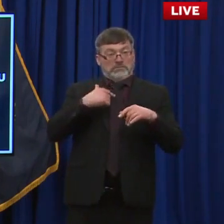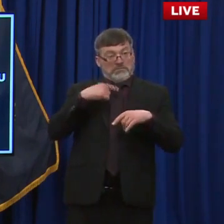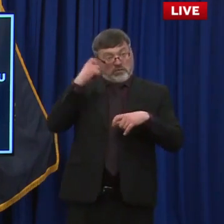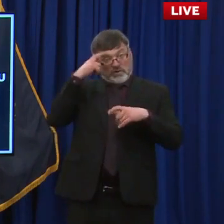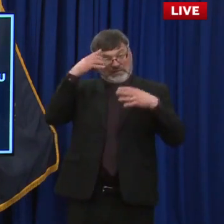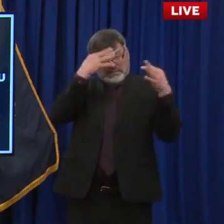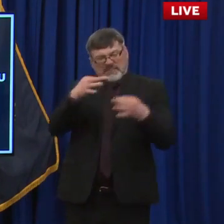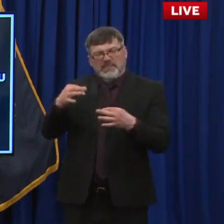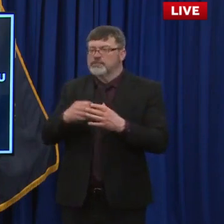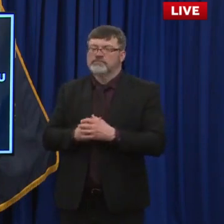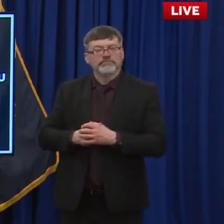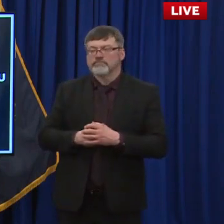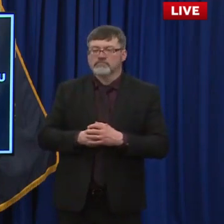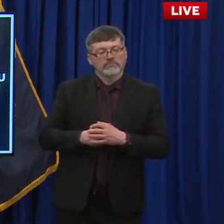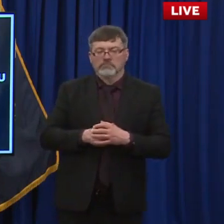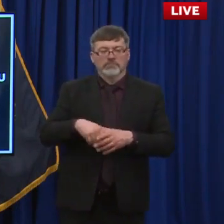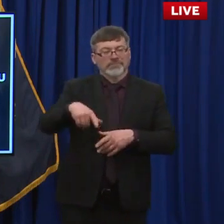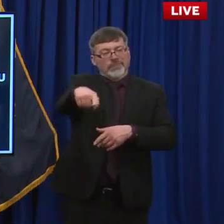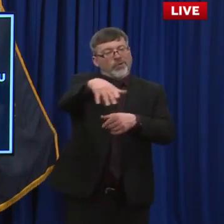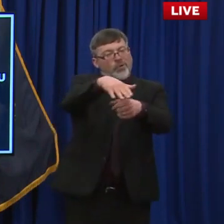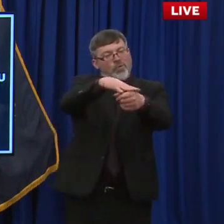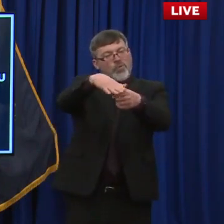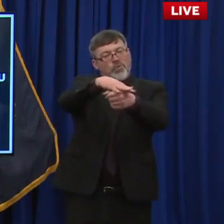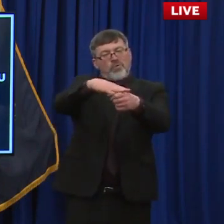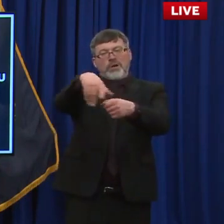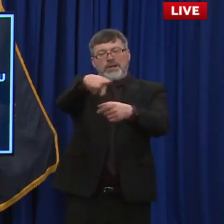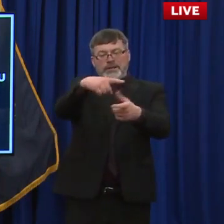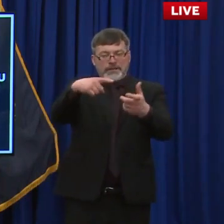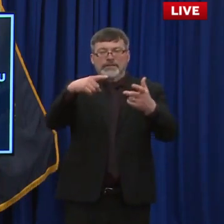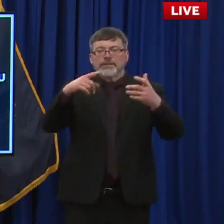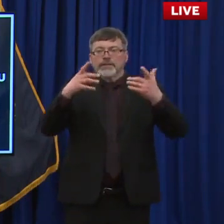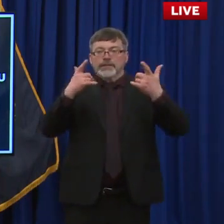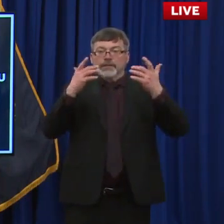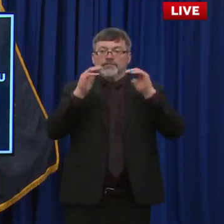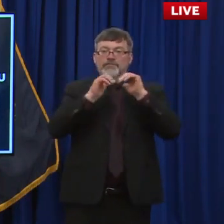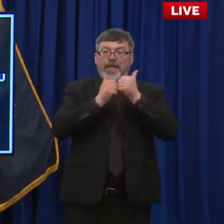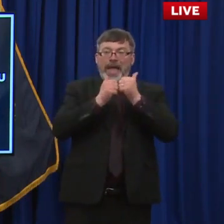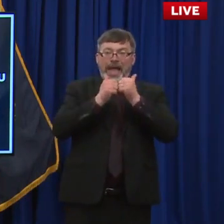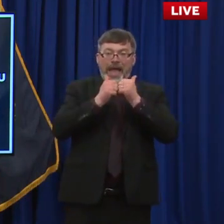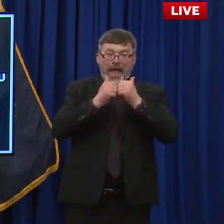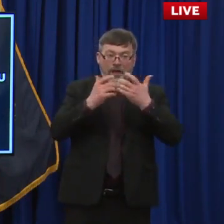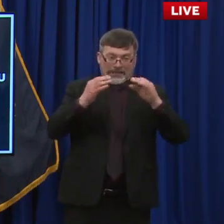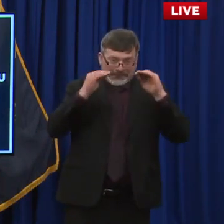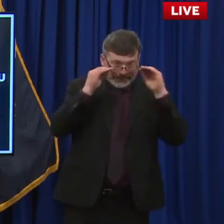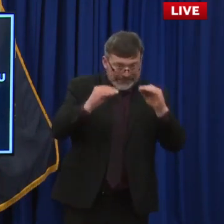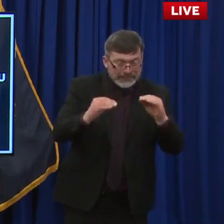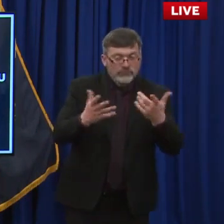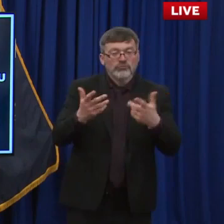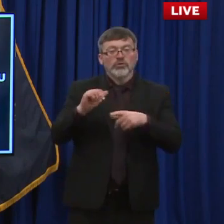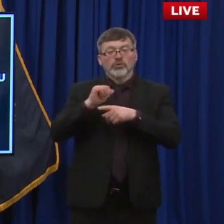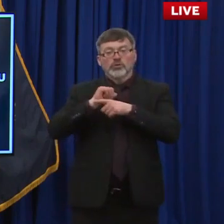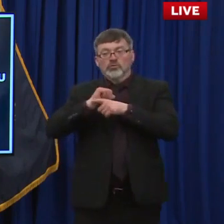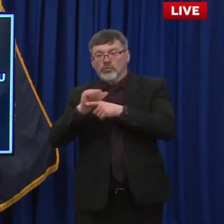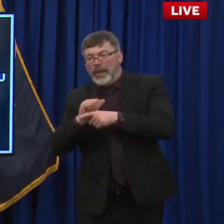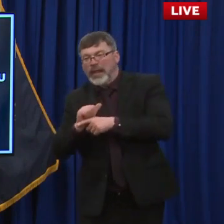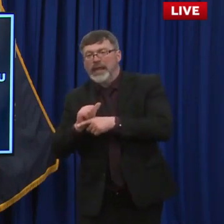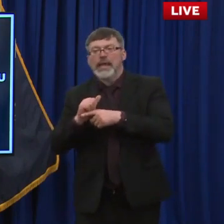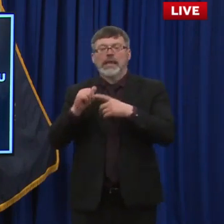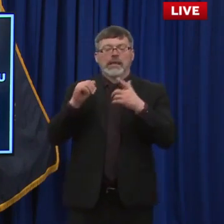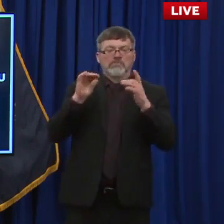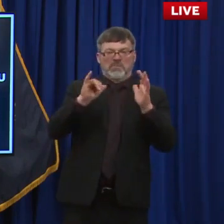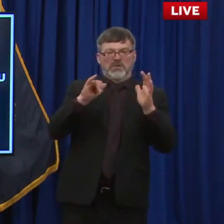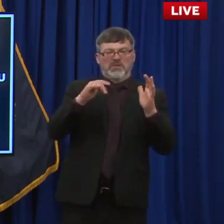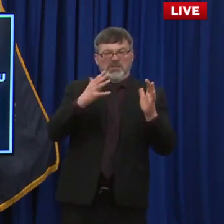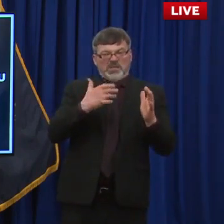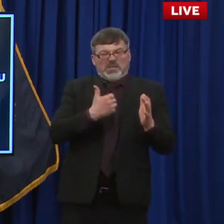word that comes out of, uh, an individual's mouth, not just in the classrooms, but in the workplace. It's, um, it's a very slippery slope to start going down. I, I know